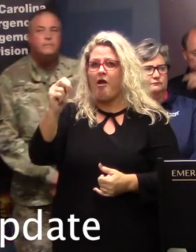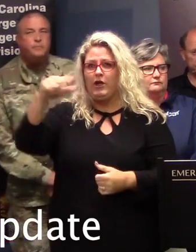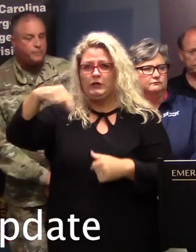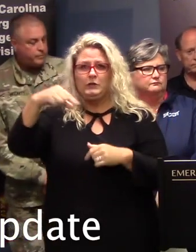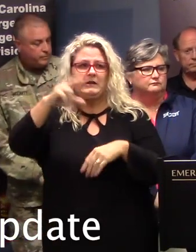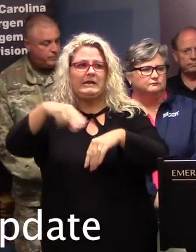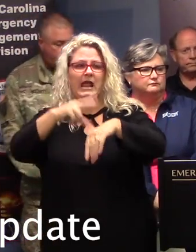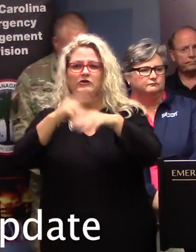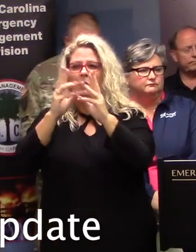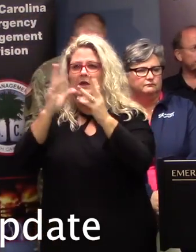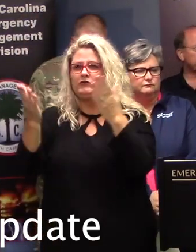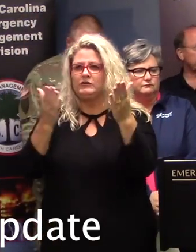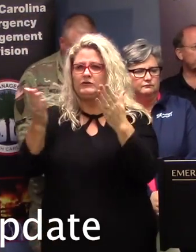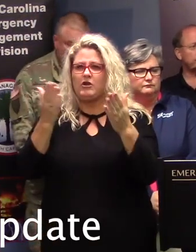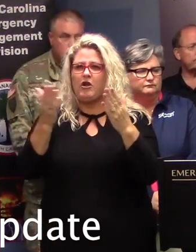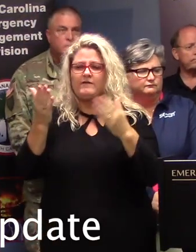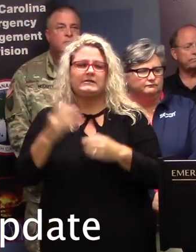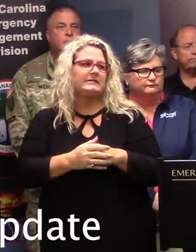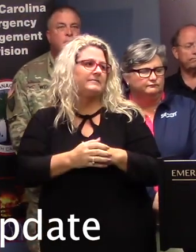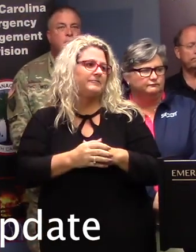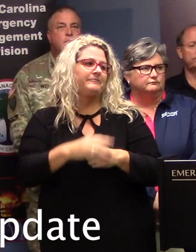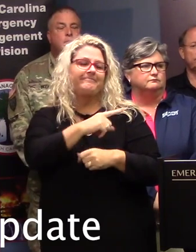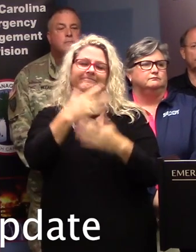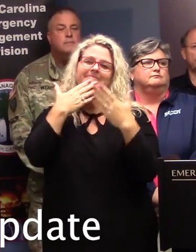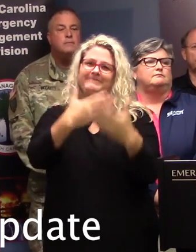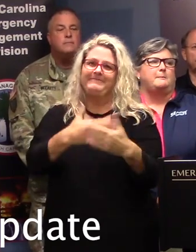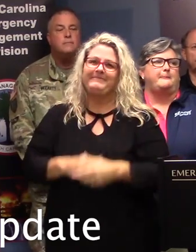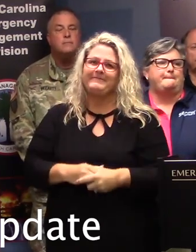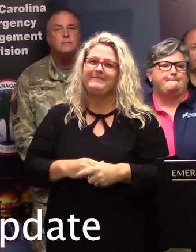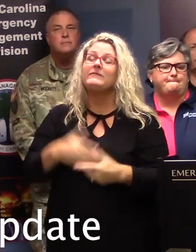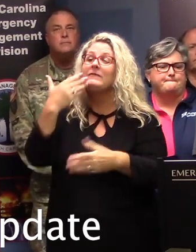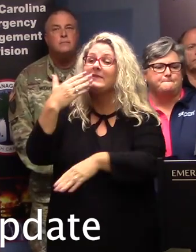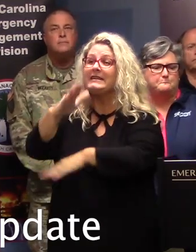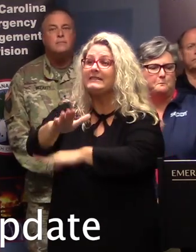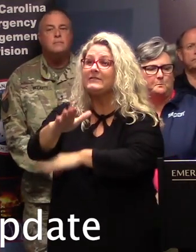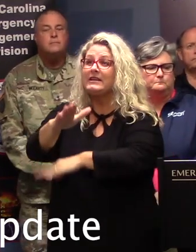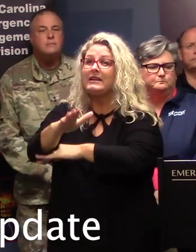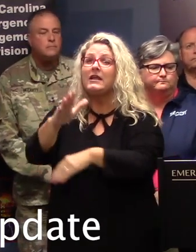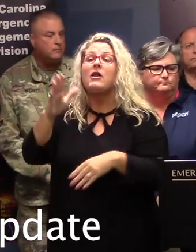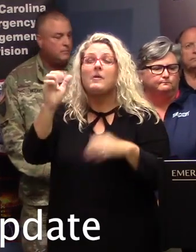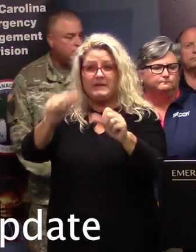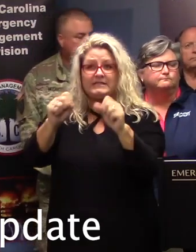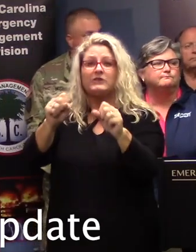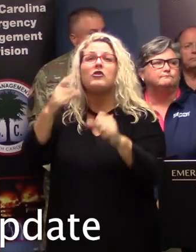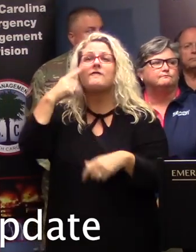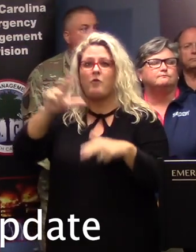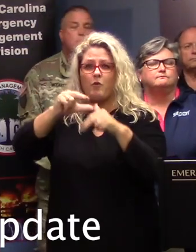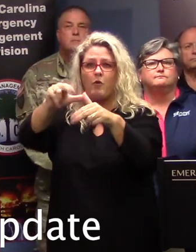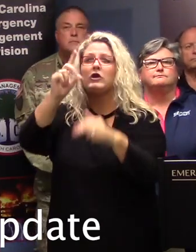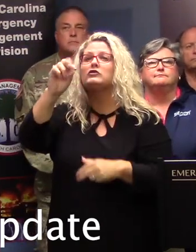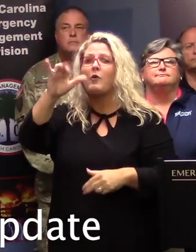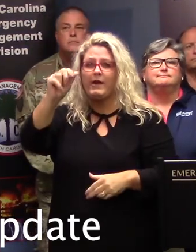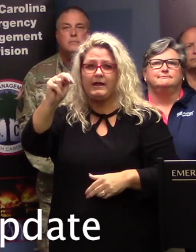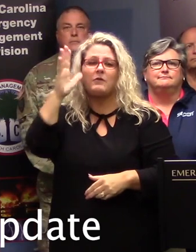National Weather Service for the forecast, please. Thank you, Governor. Good evening. There is a potential for Hurricane Dorian